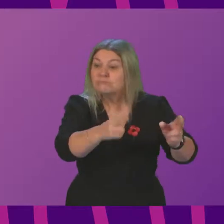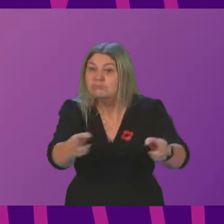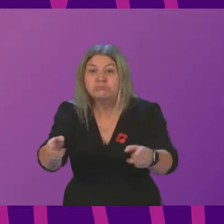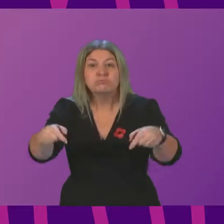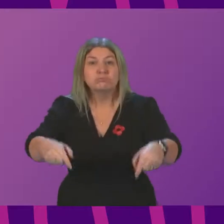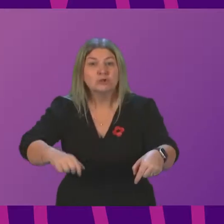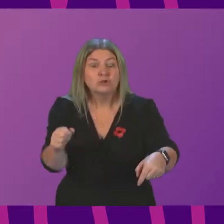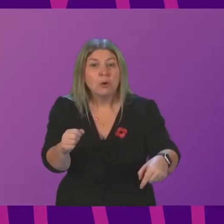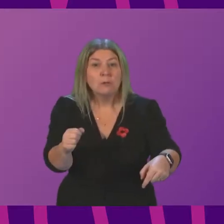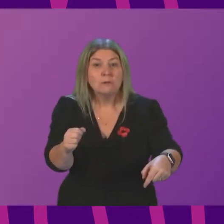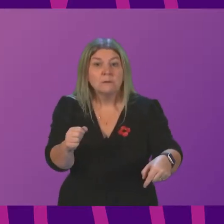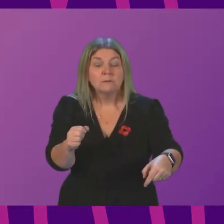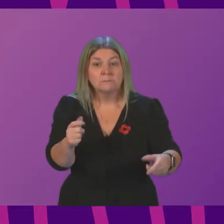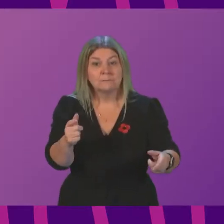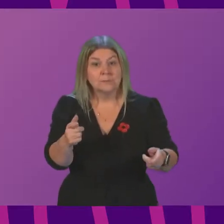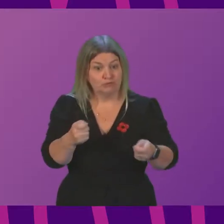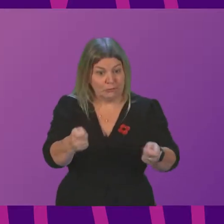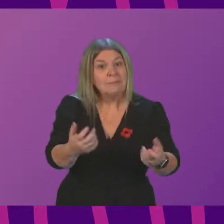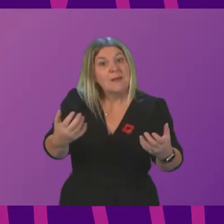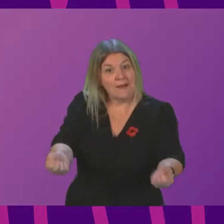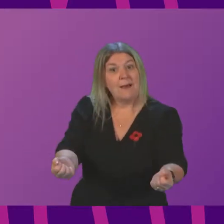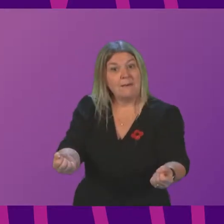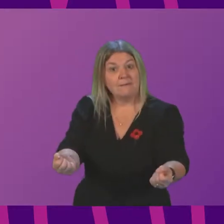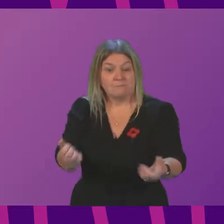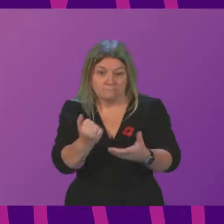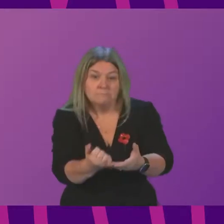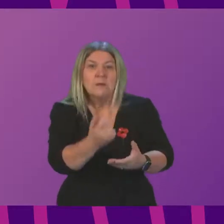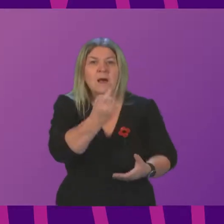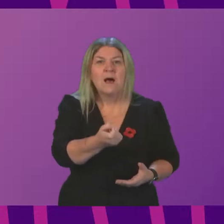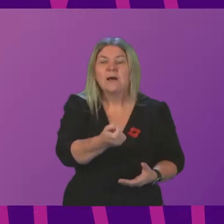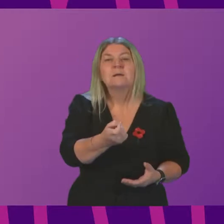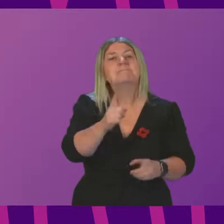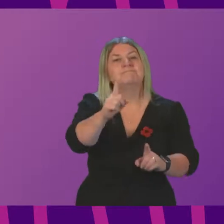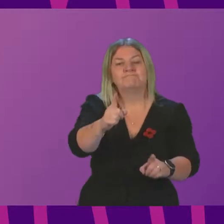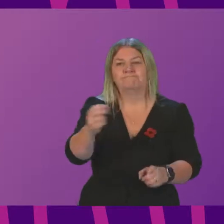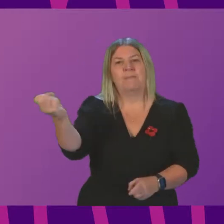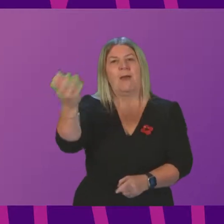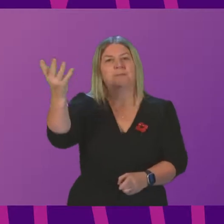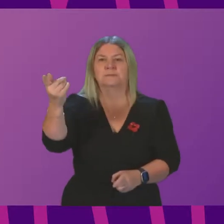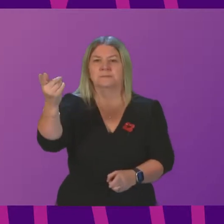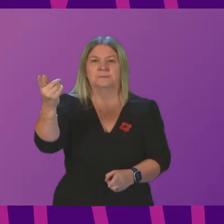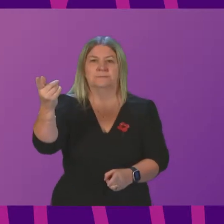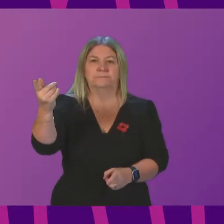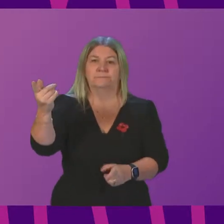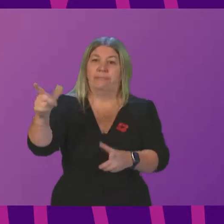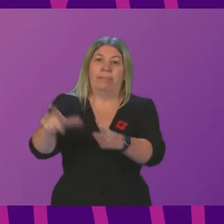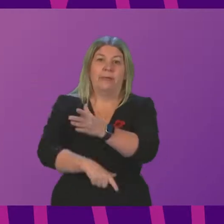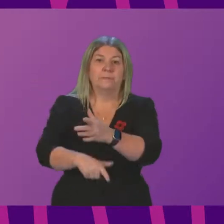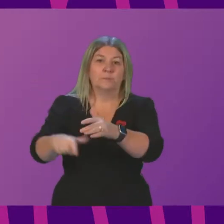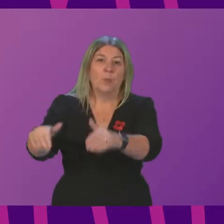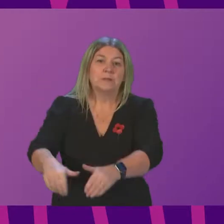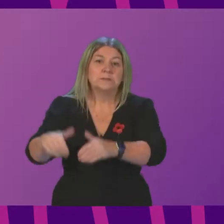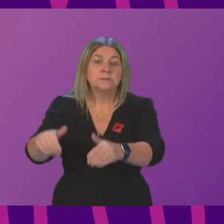but because help isn't coming fast enough. And even when an ambulance does arrive, people are spending hours sat outside of hospitals